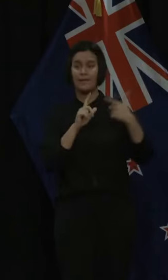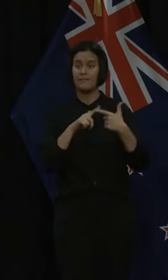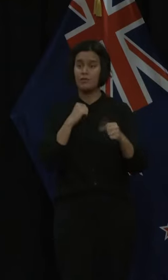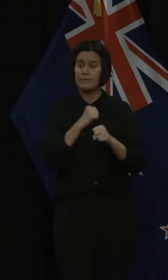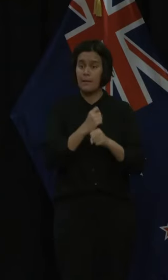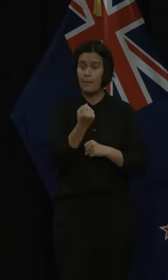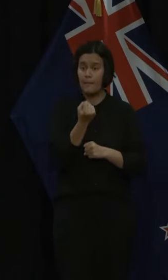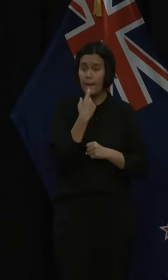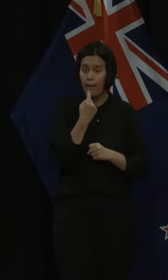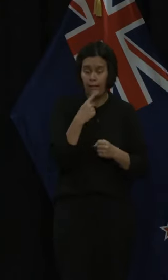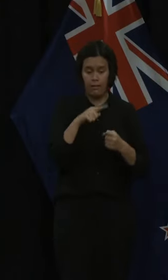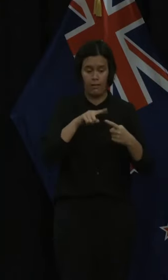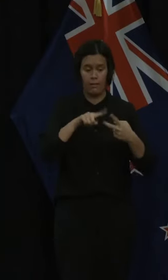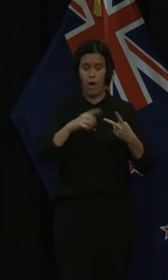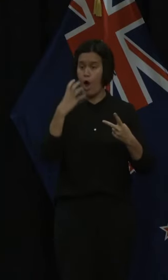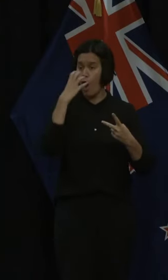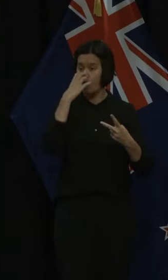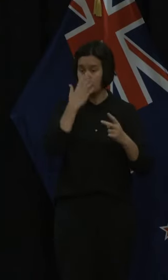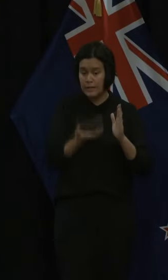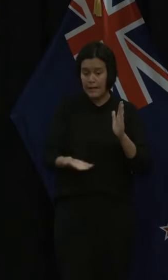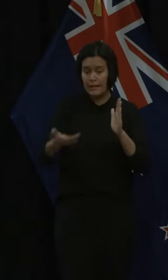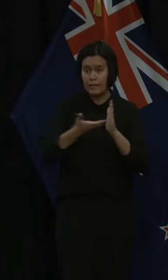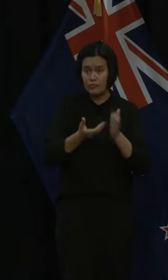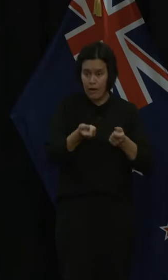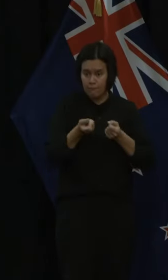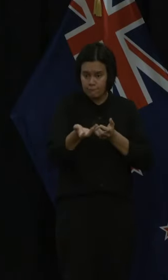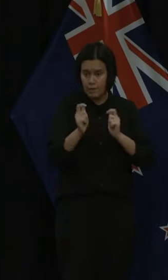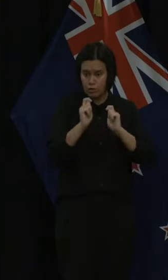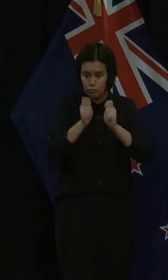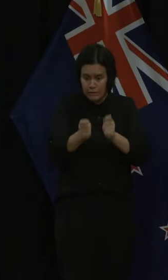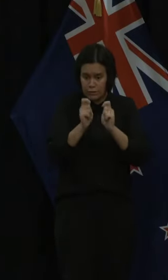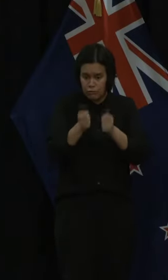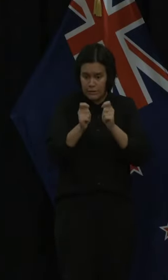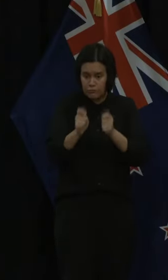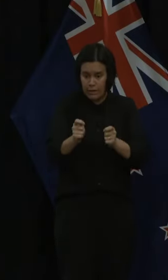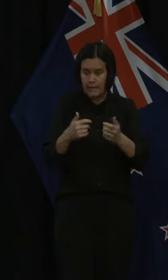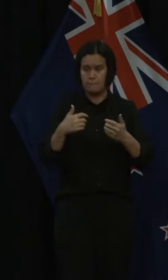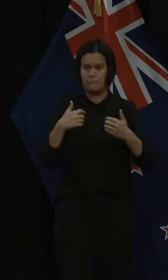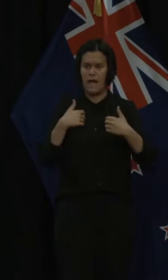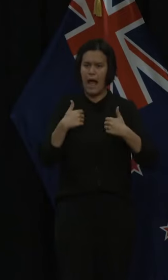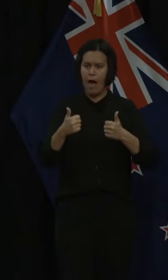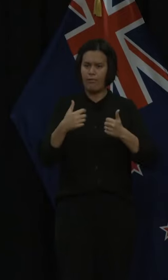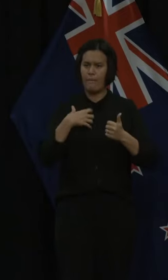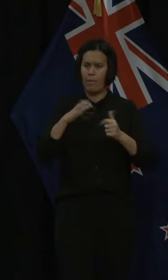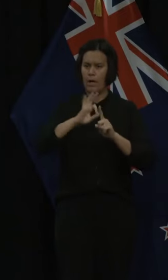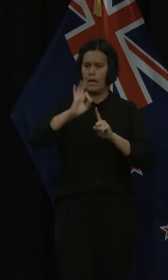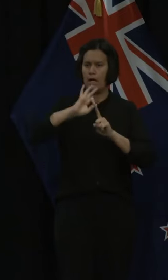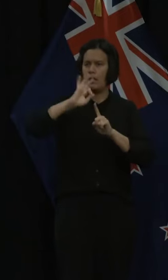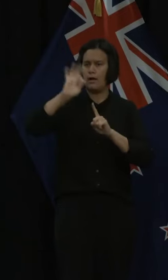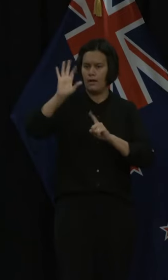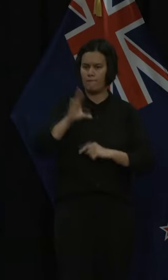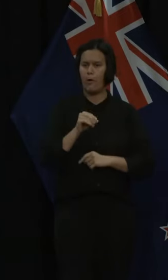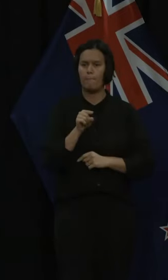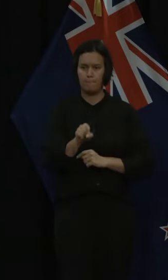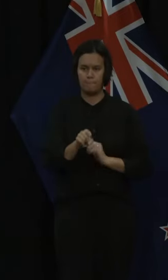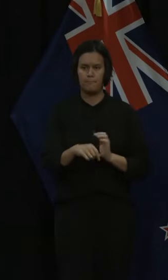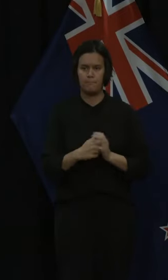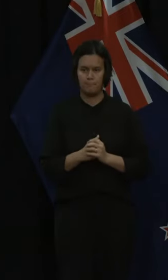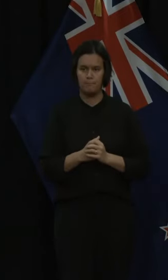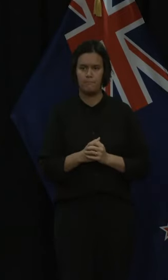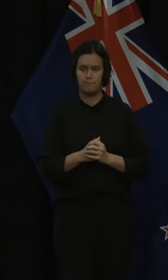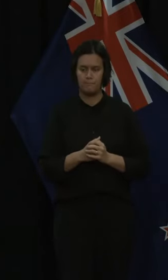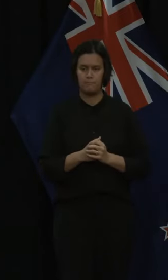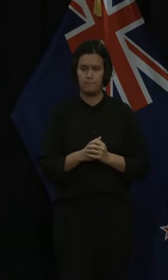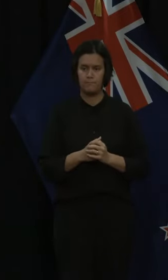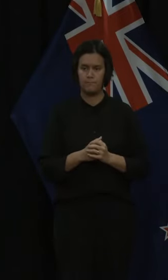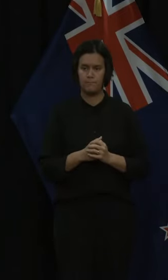antivirals, to prevent people becoming more seriously unwell and requiring ICU care. So just a demonstration